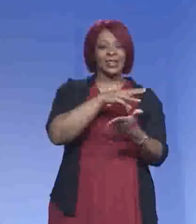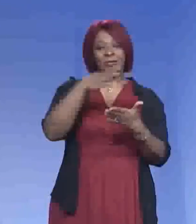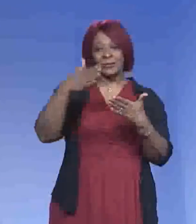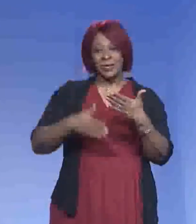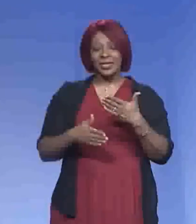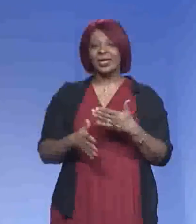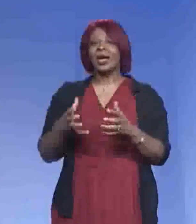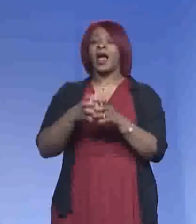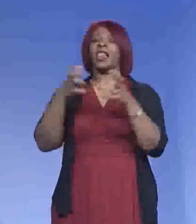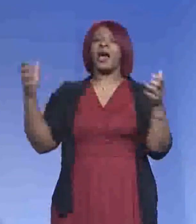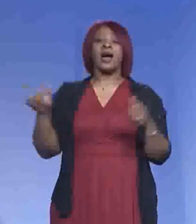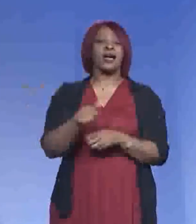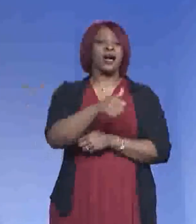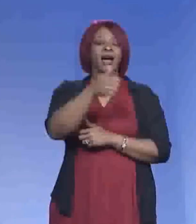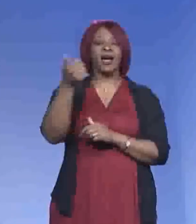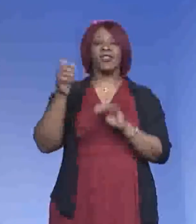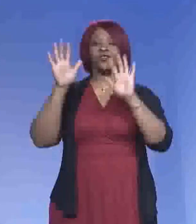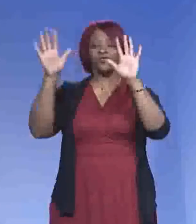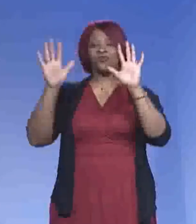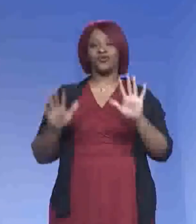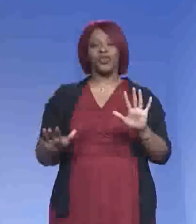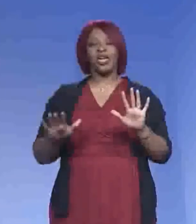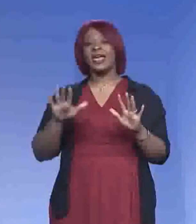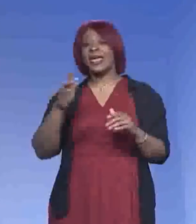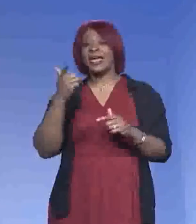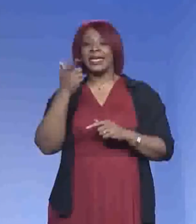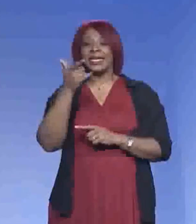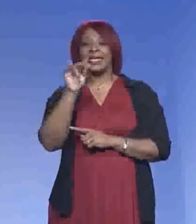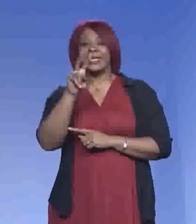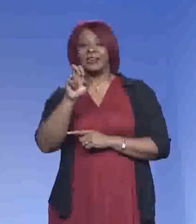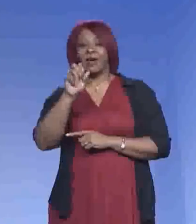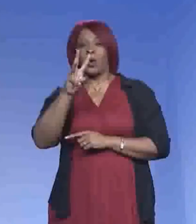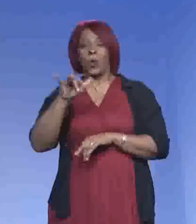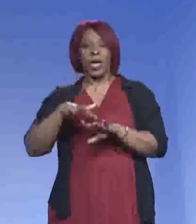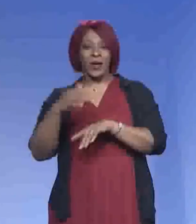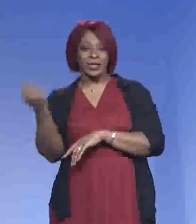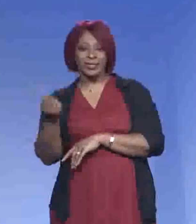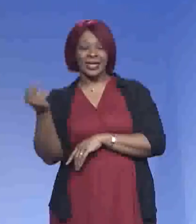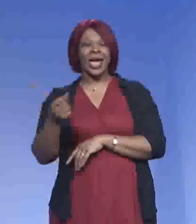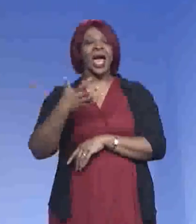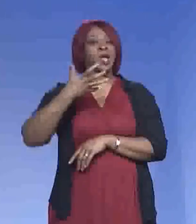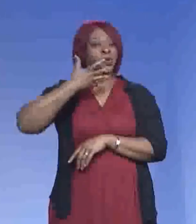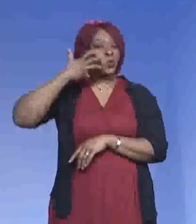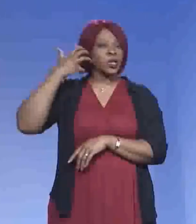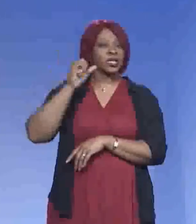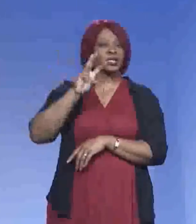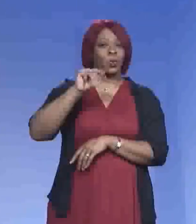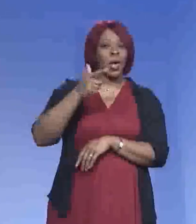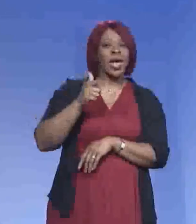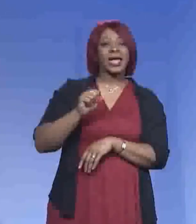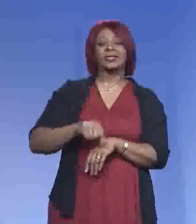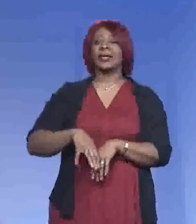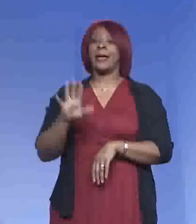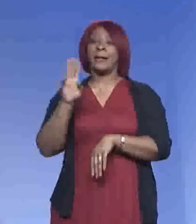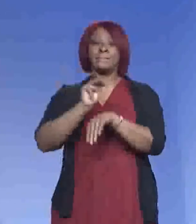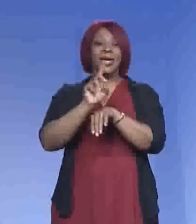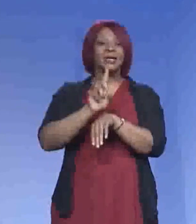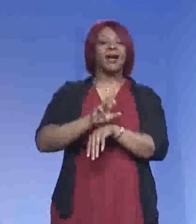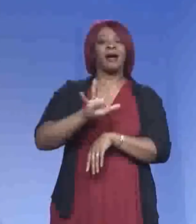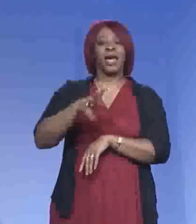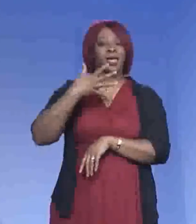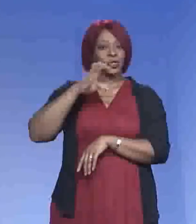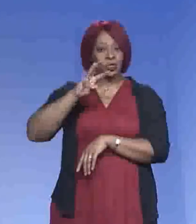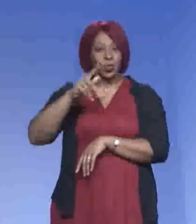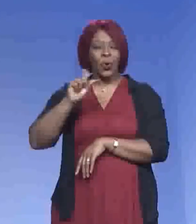weekend. There will be a lot of other great swag giveaways on Saturday, some Grizzly swag, some McDonald's swag. Just